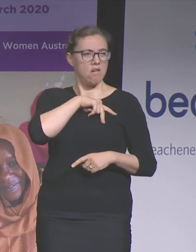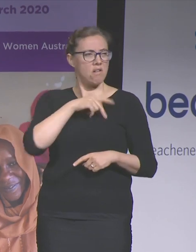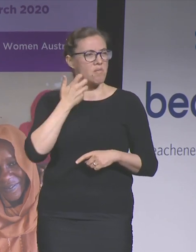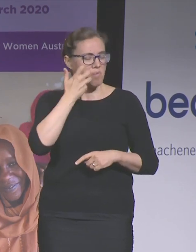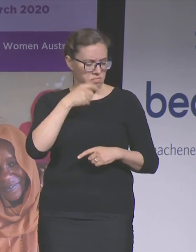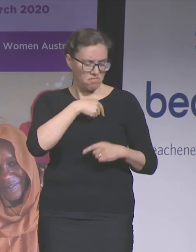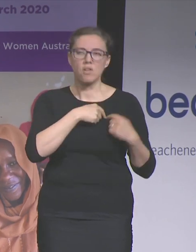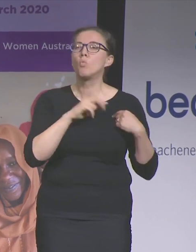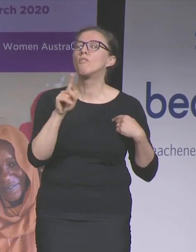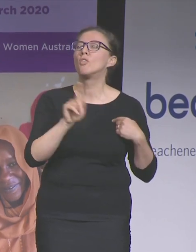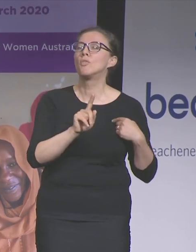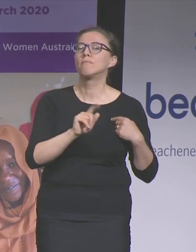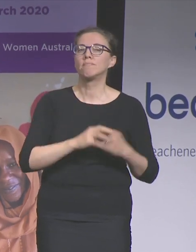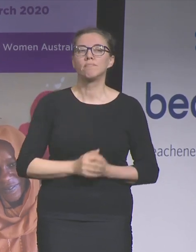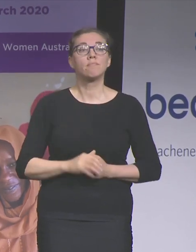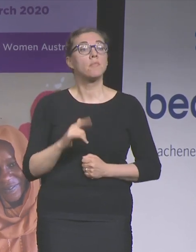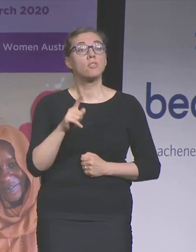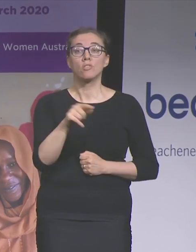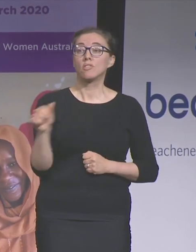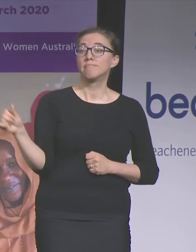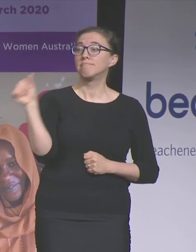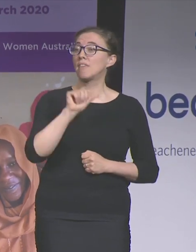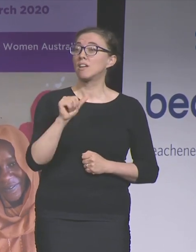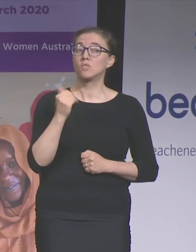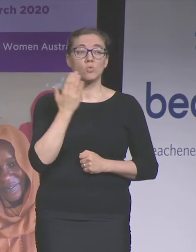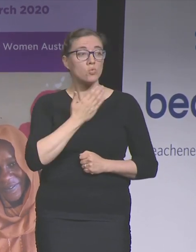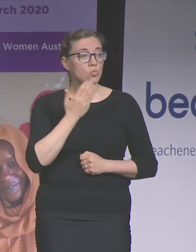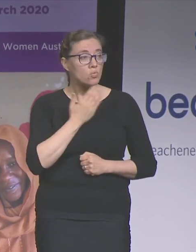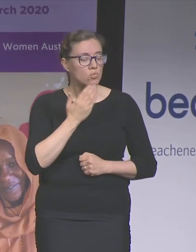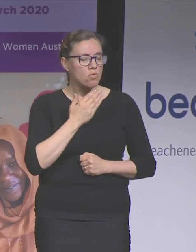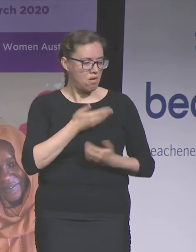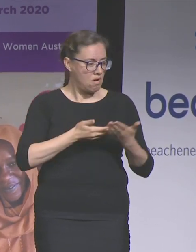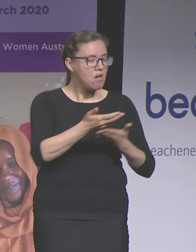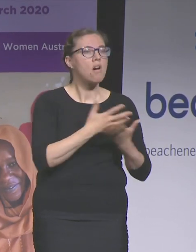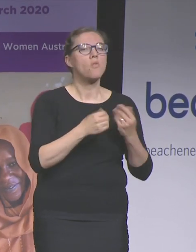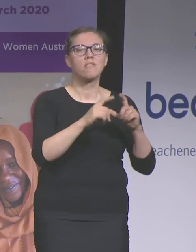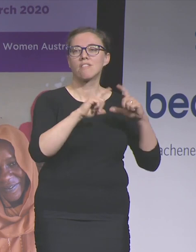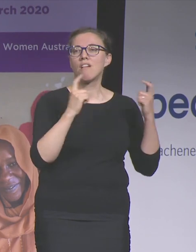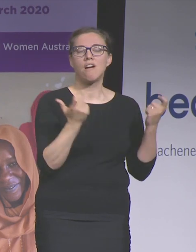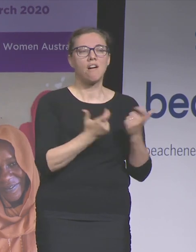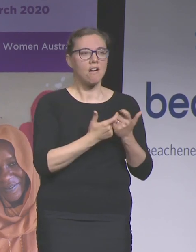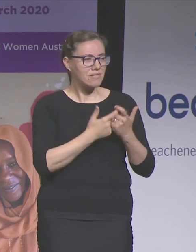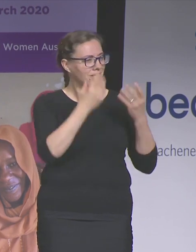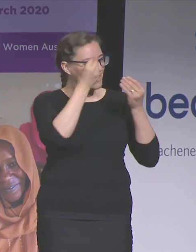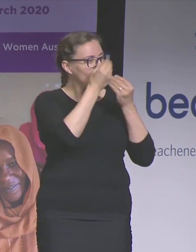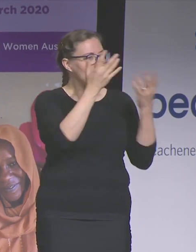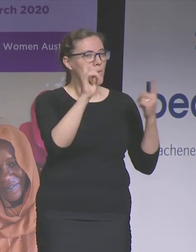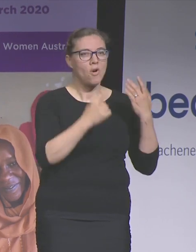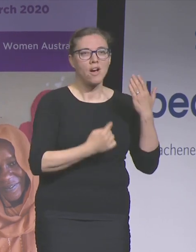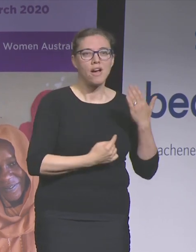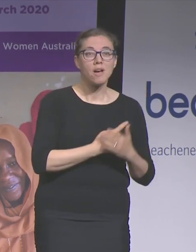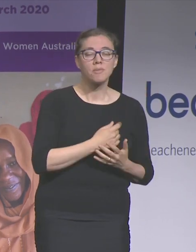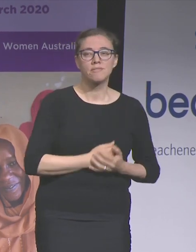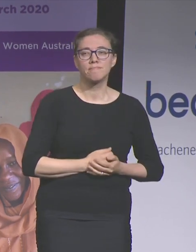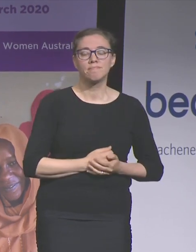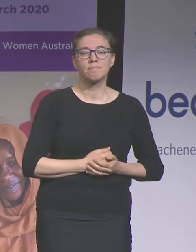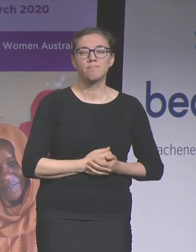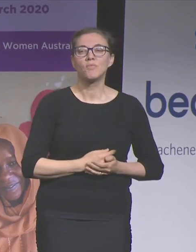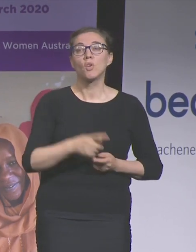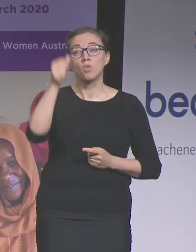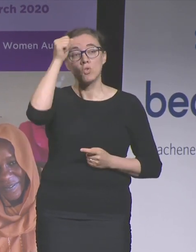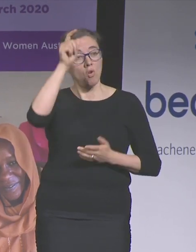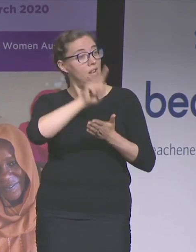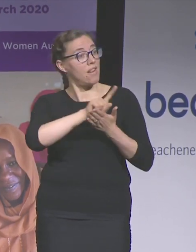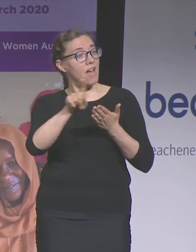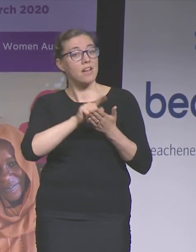be returning back to your school, talking about it with your classmates, watching Liz and Penny's speeches again later,